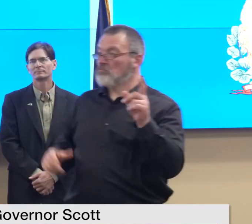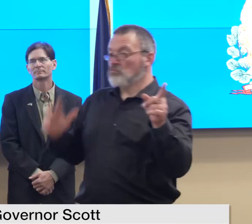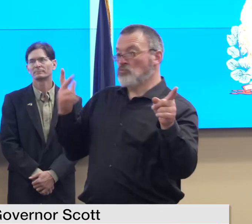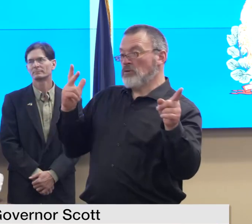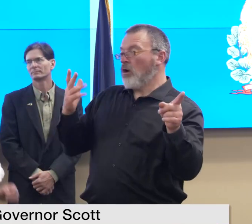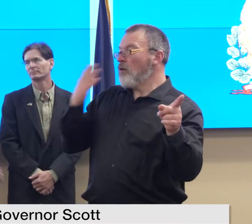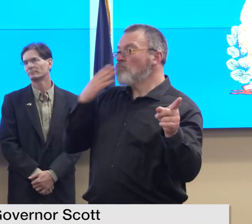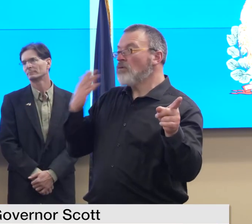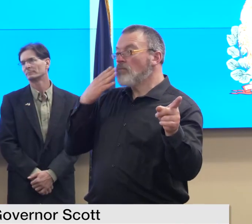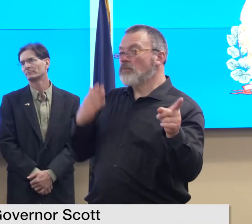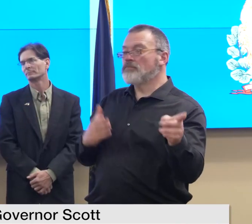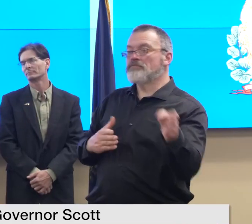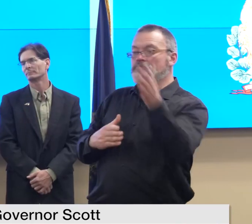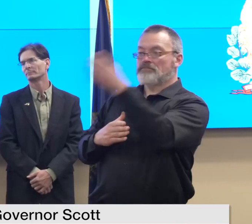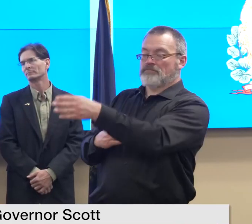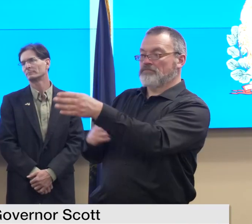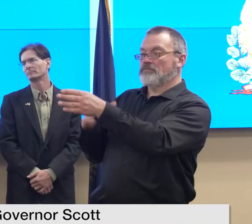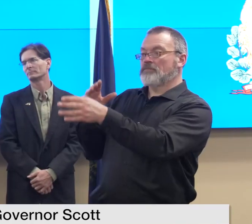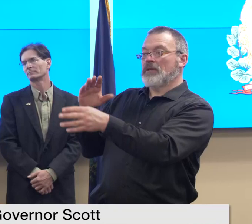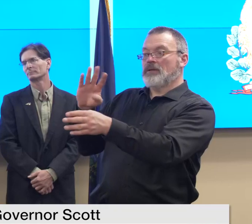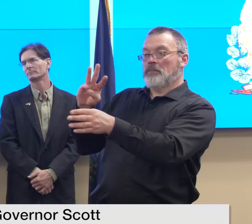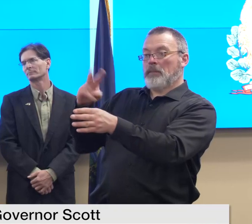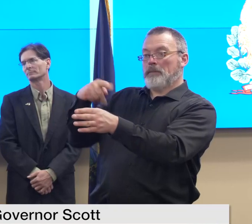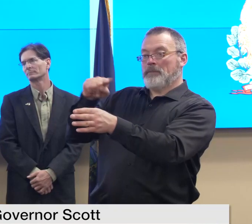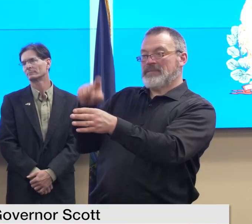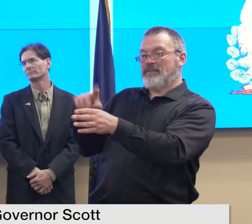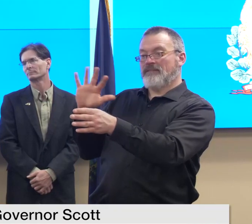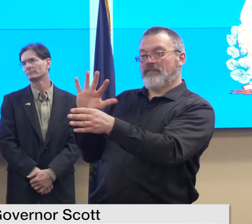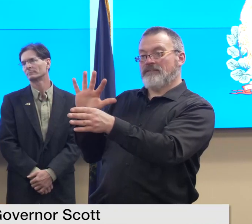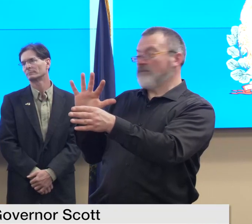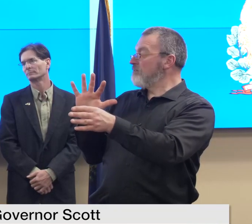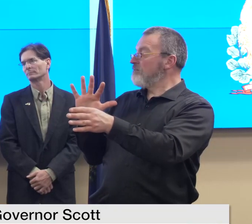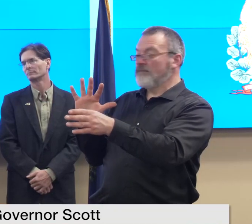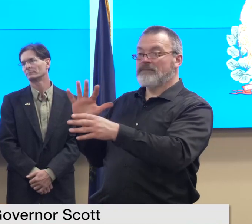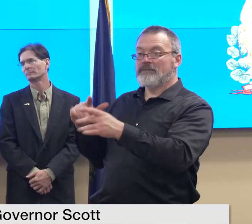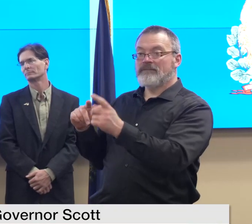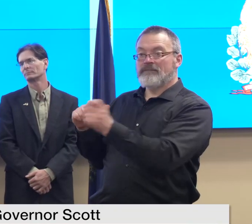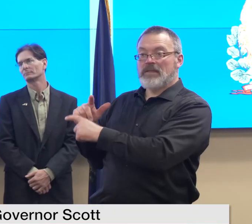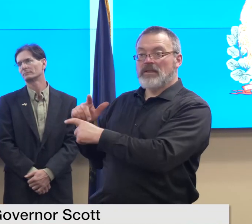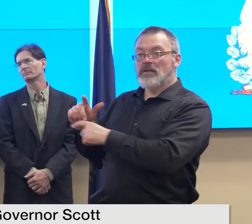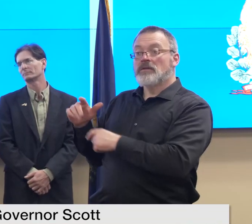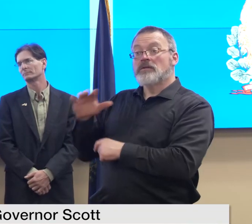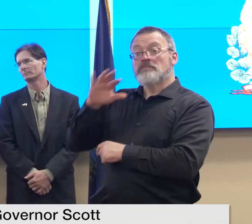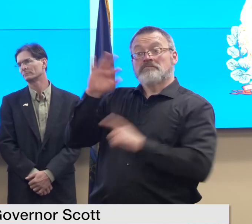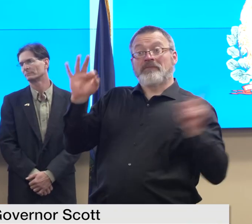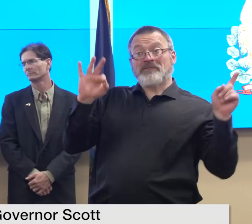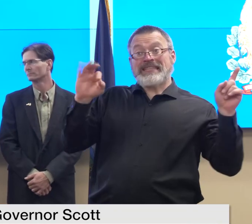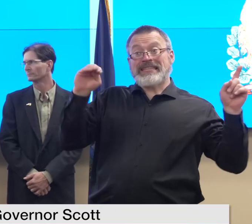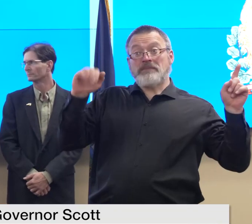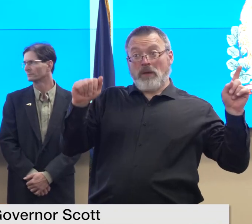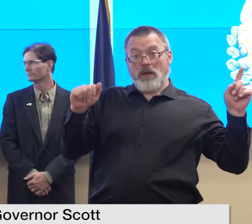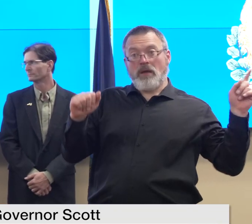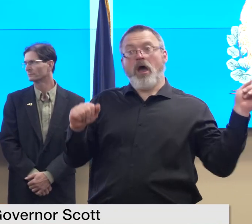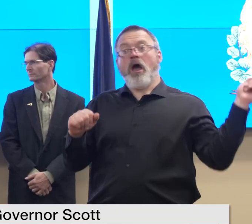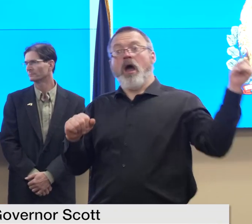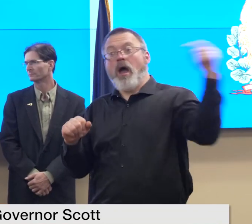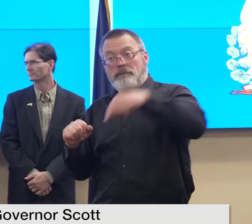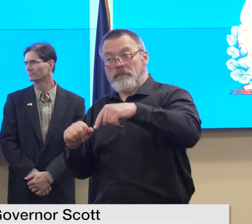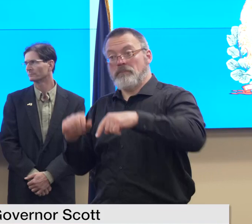going back to fema buttons when they were here for stow last tuesday do we have any updates on where that is since